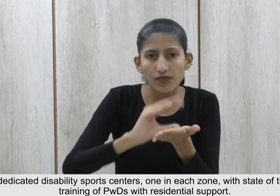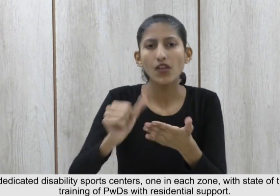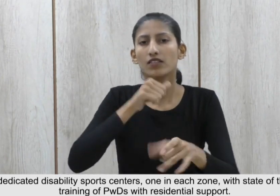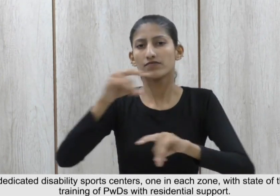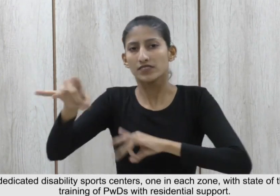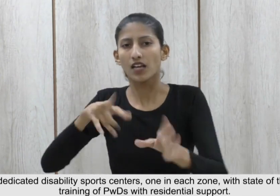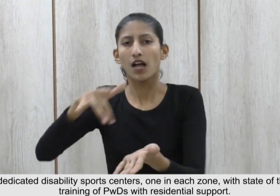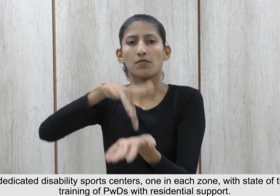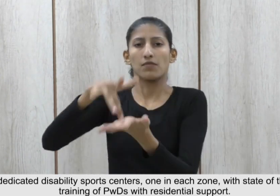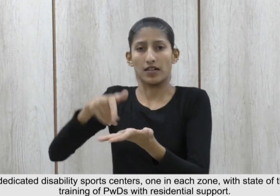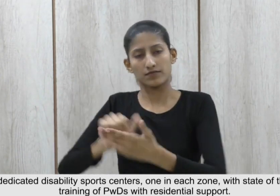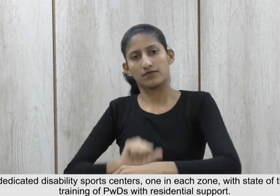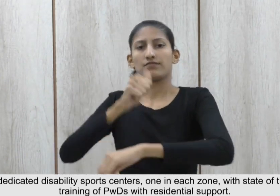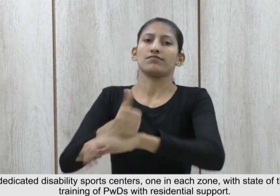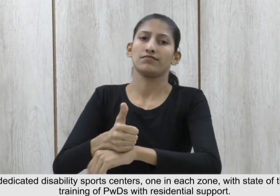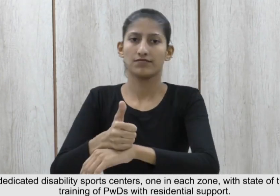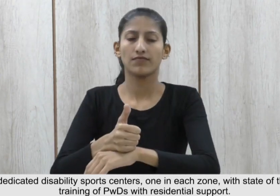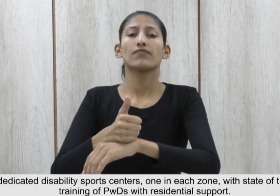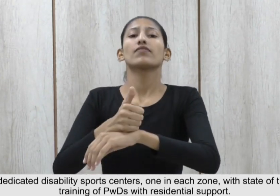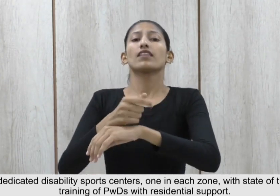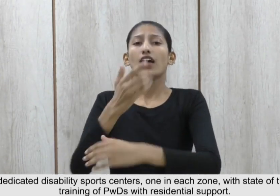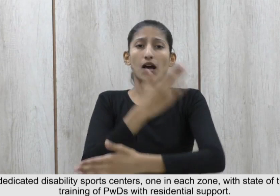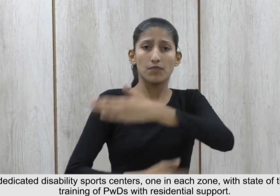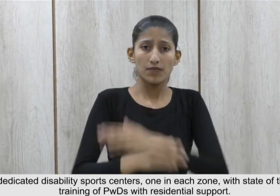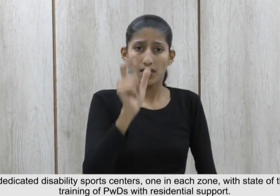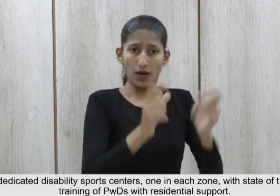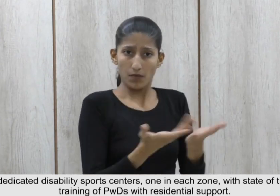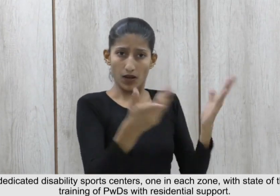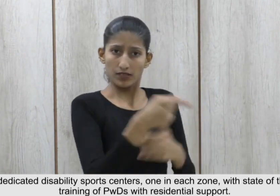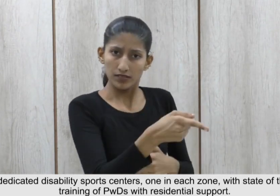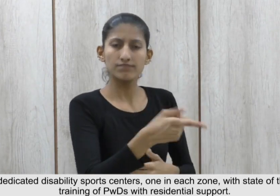-art facilities for training of PWDs with residential support 10